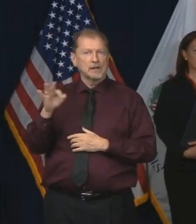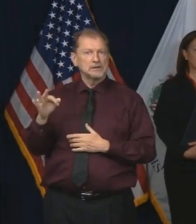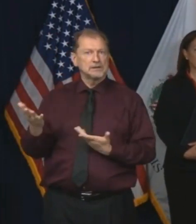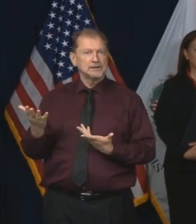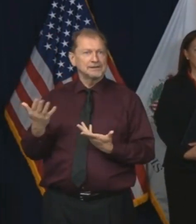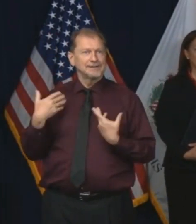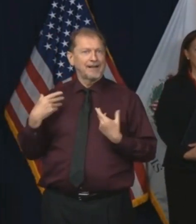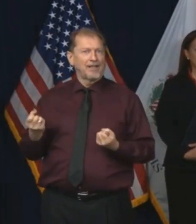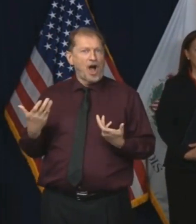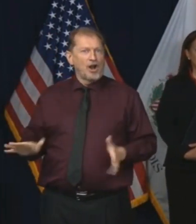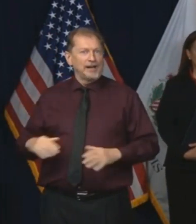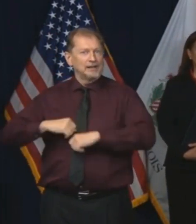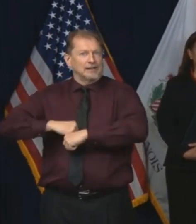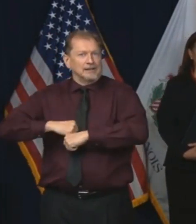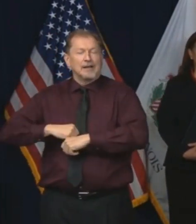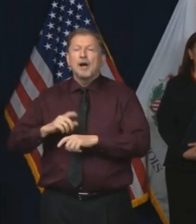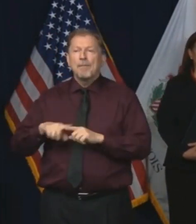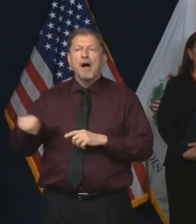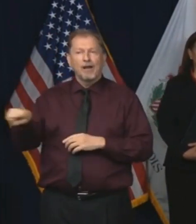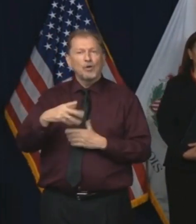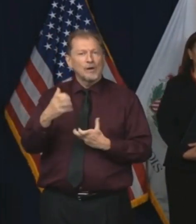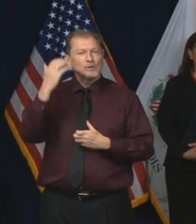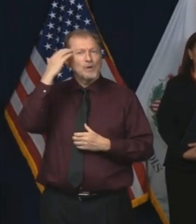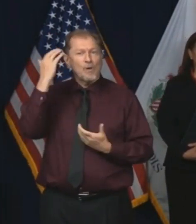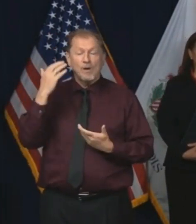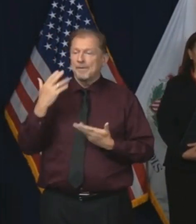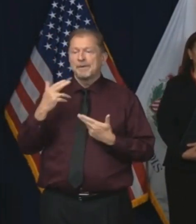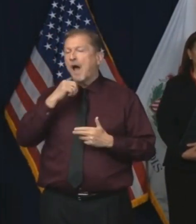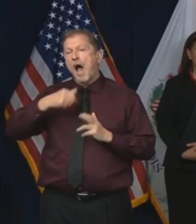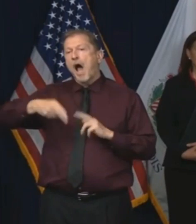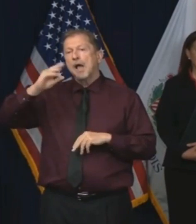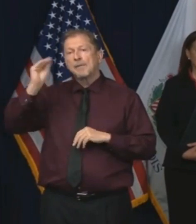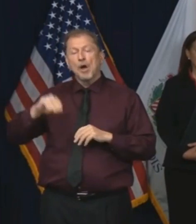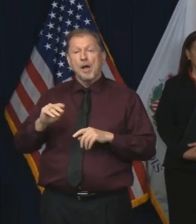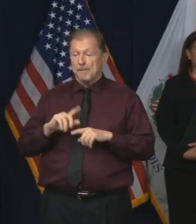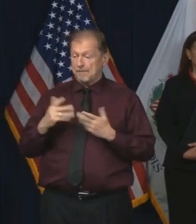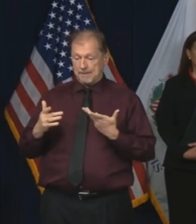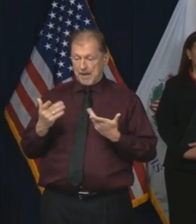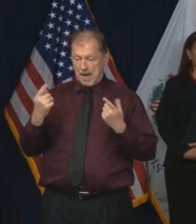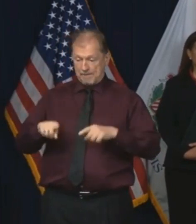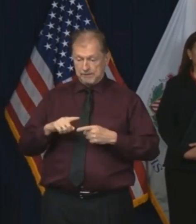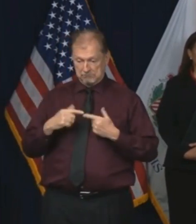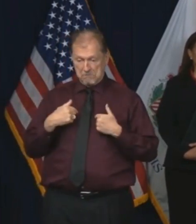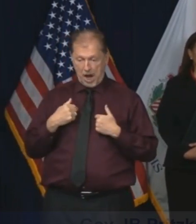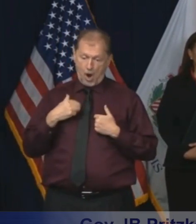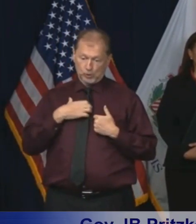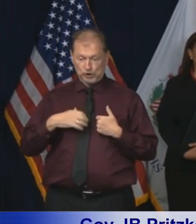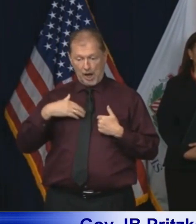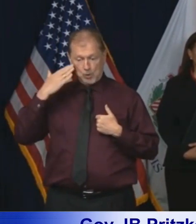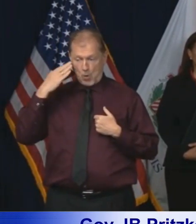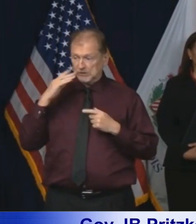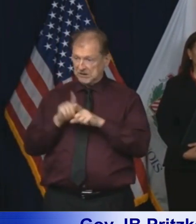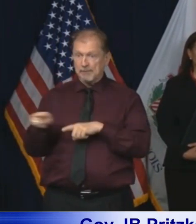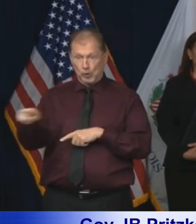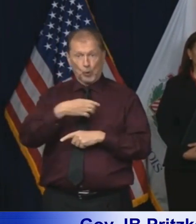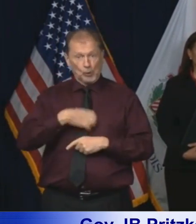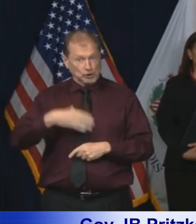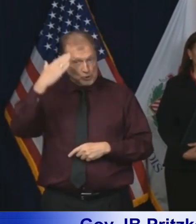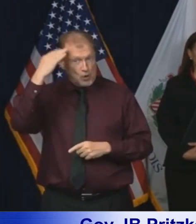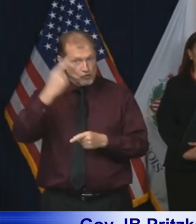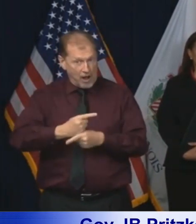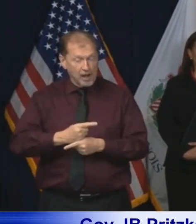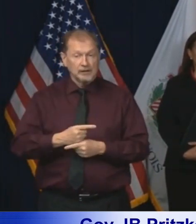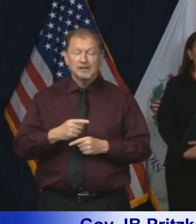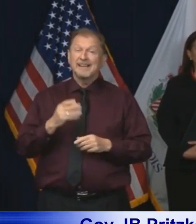It's just that we would like to know, you would like to know indeed if you already had it and therefore were immune from it. And so I think we should work on that.